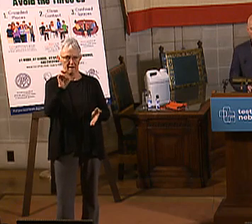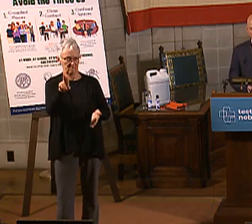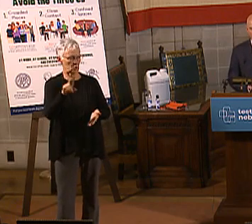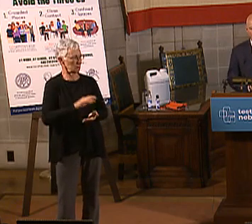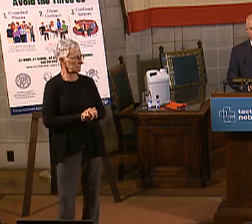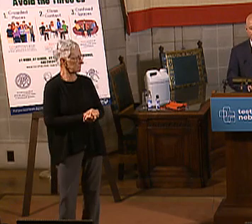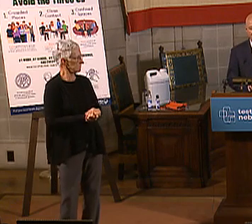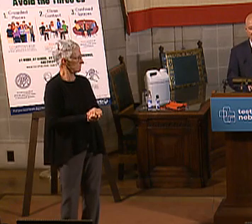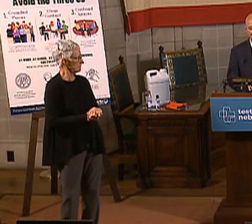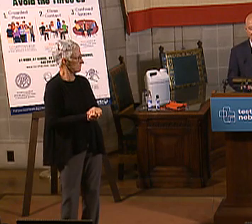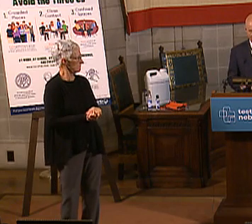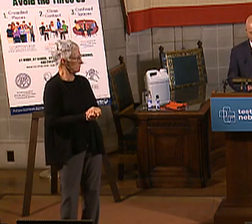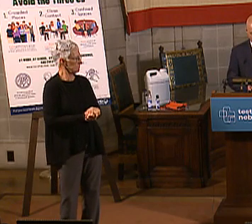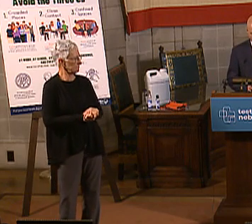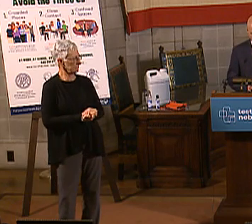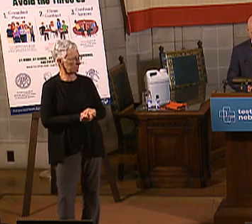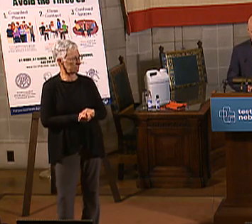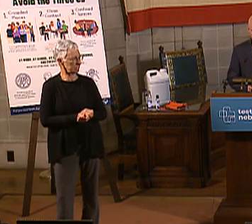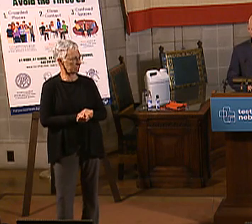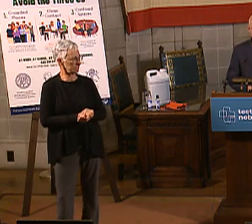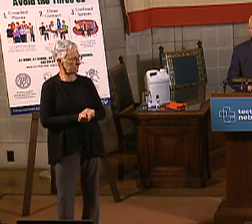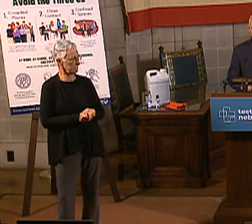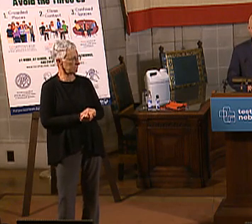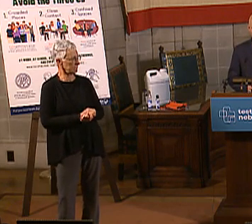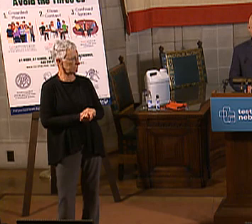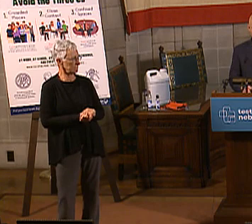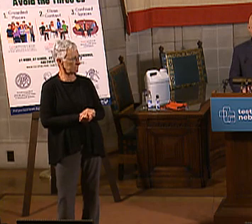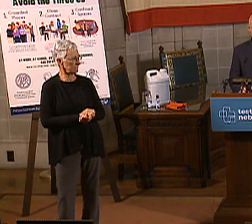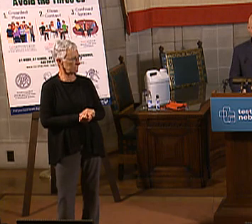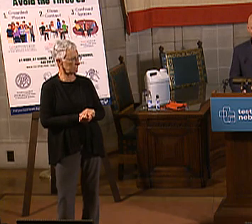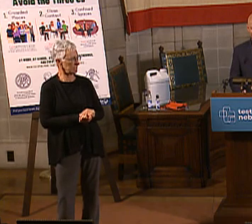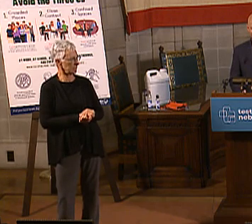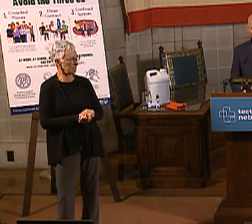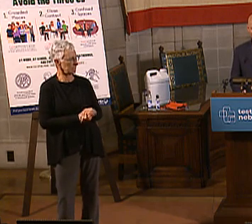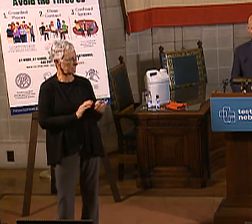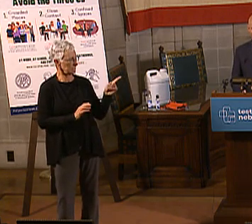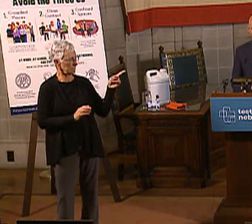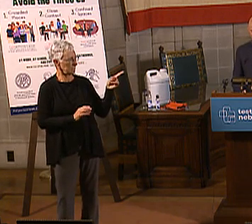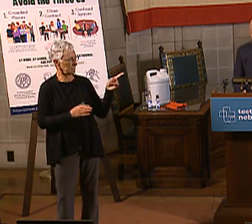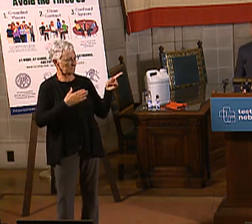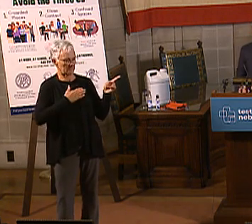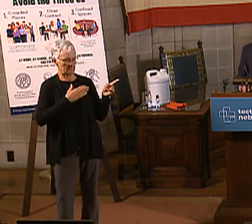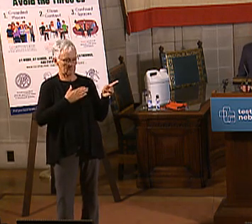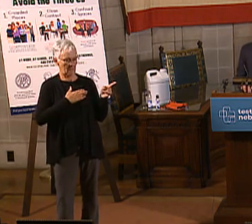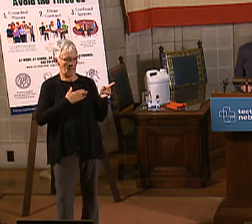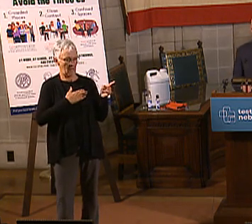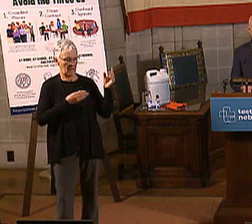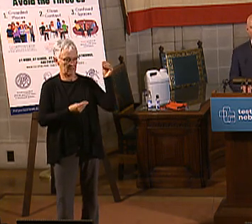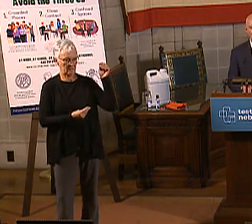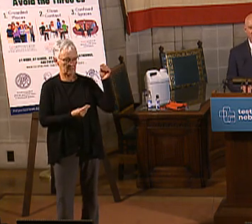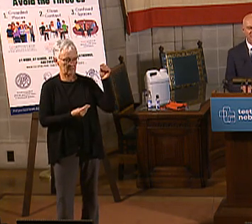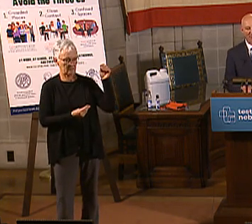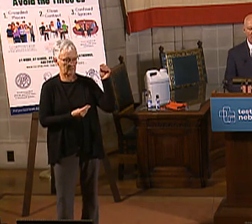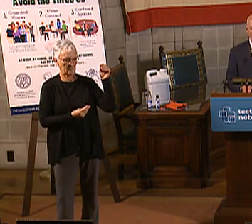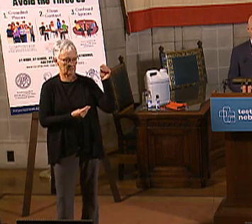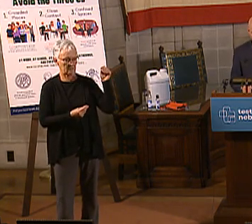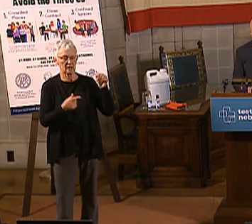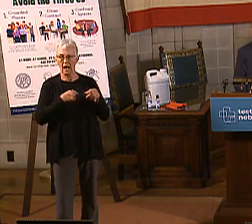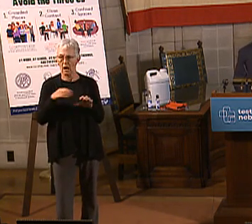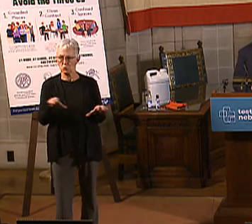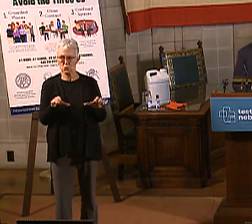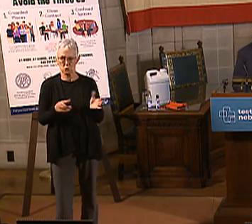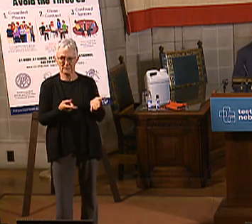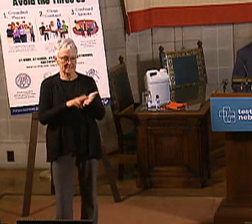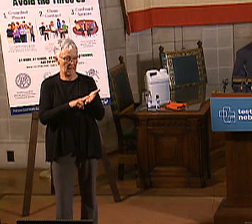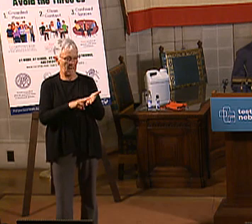All right, great. And here we go. Here's my end of the bargain. All right, well, I'm going to do the ceremonial